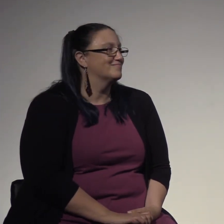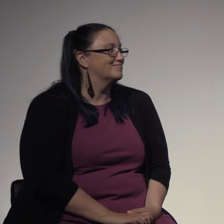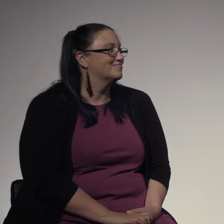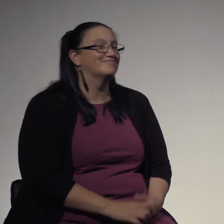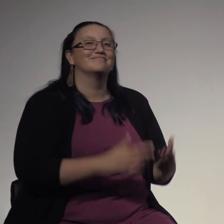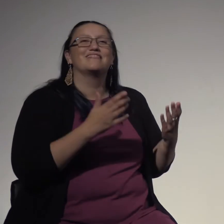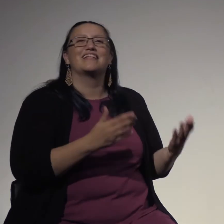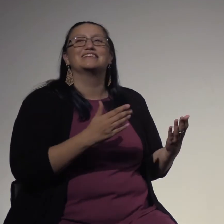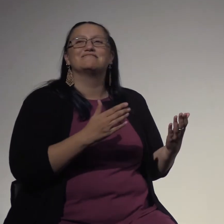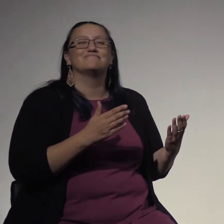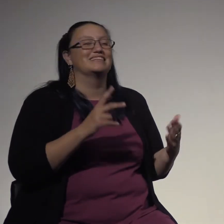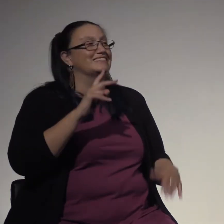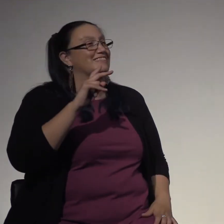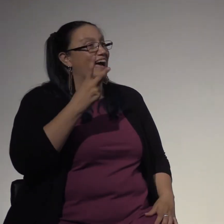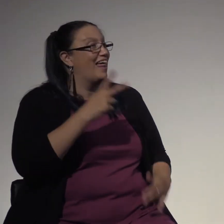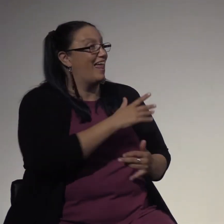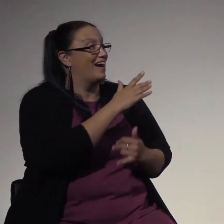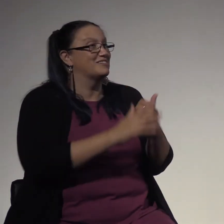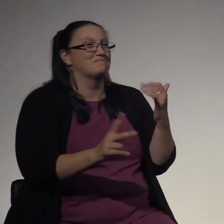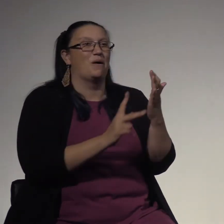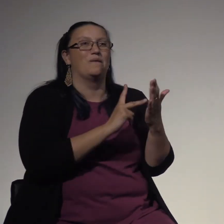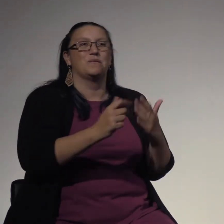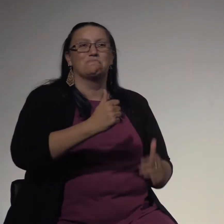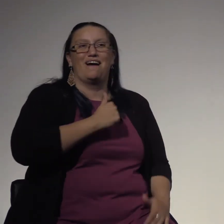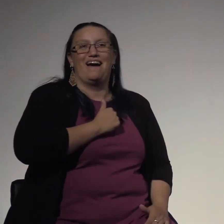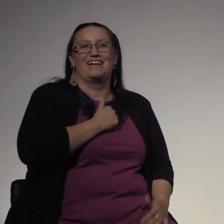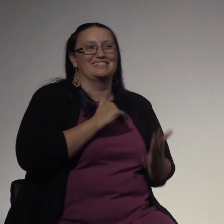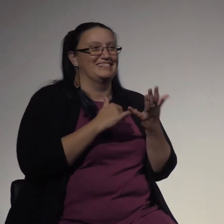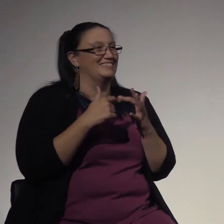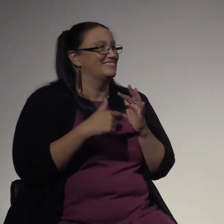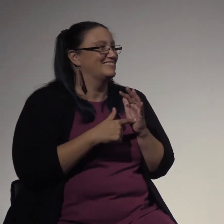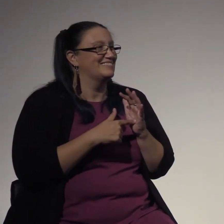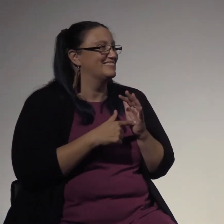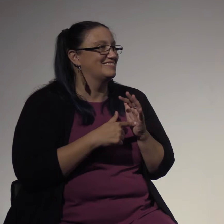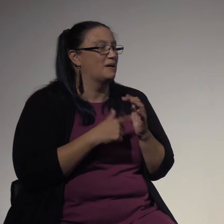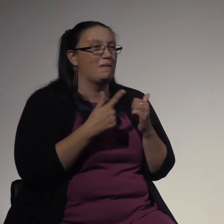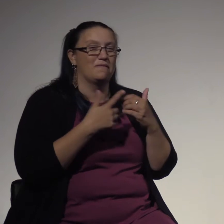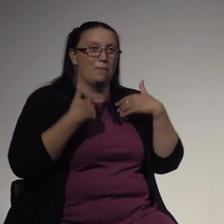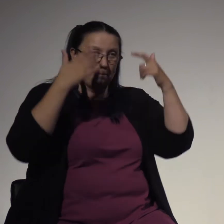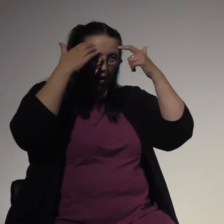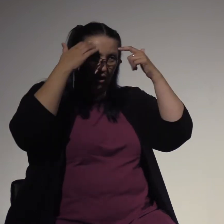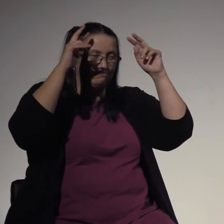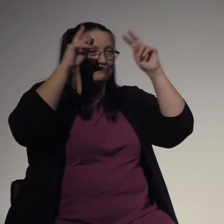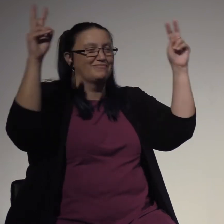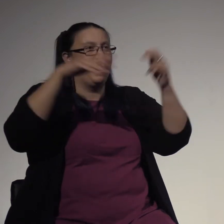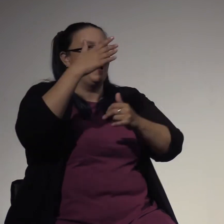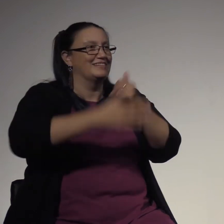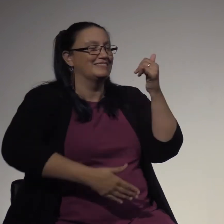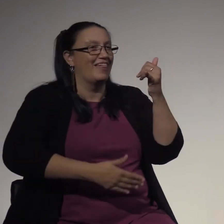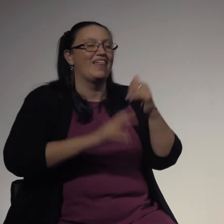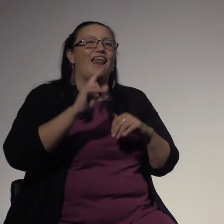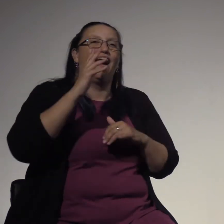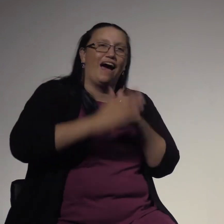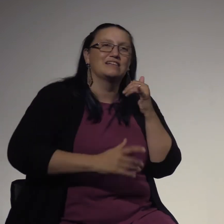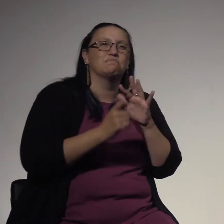This is the second last poem of my set, but mentally it's the last poem because my last poem is an epilogue.